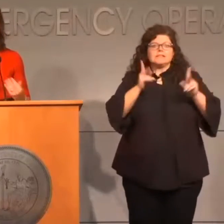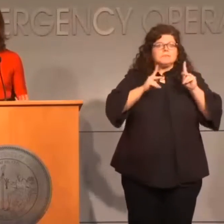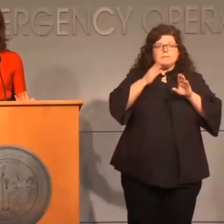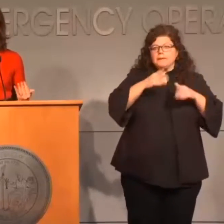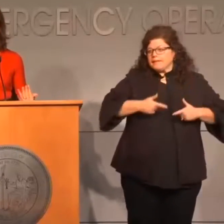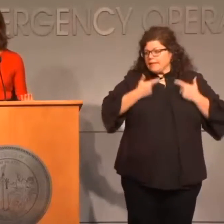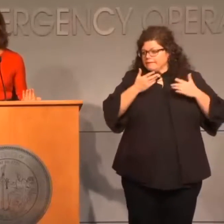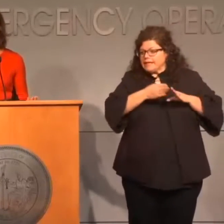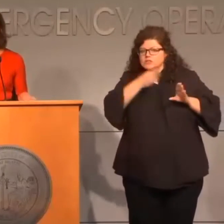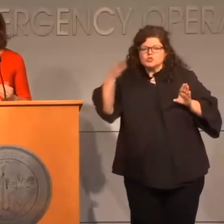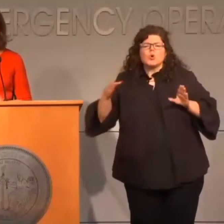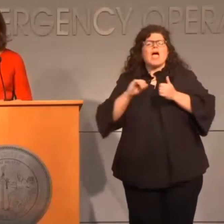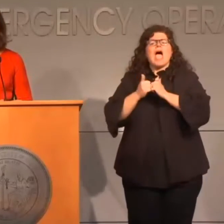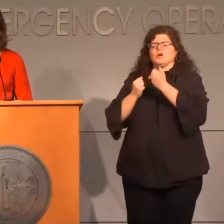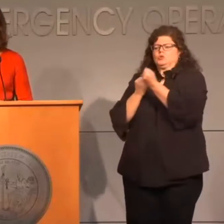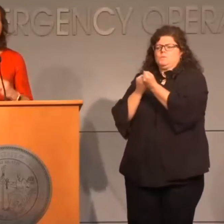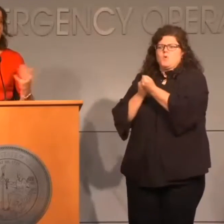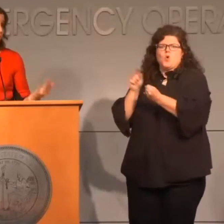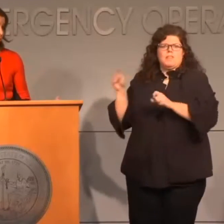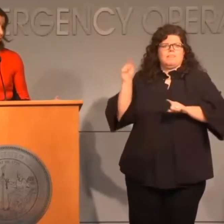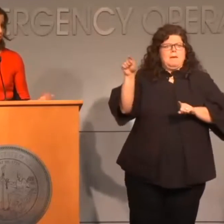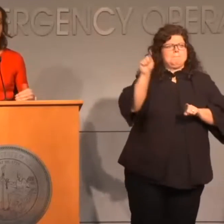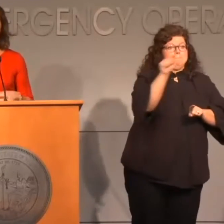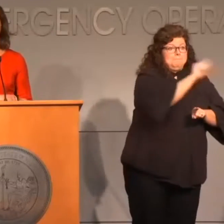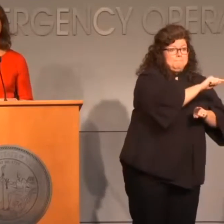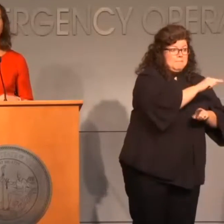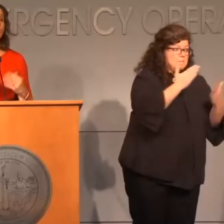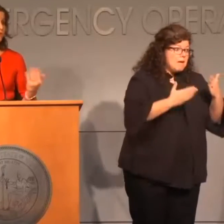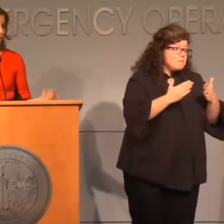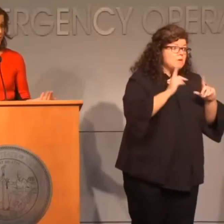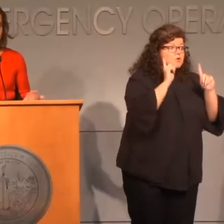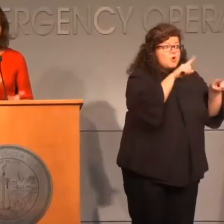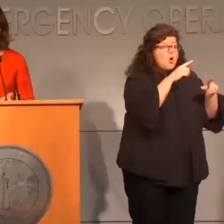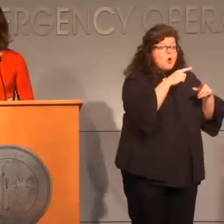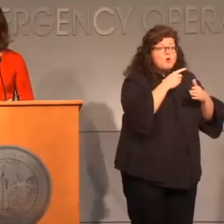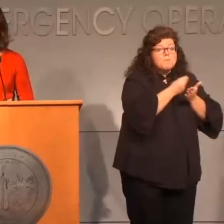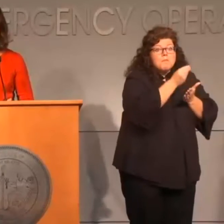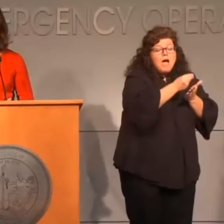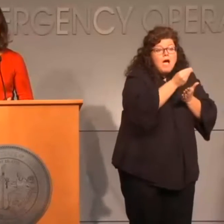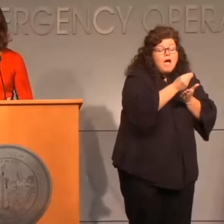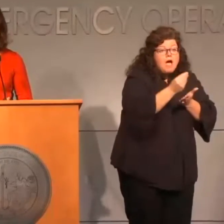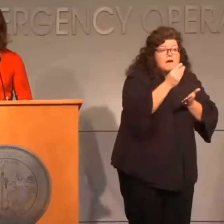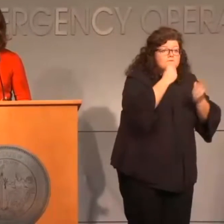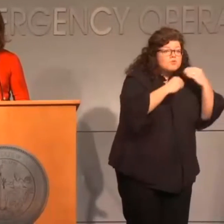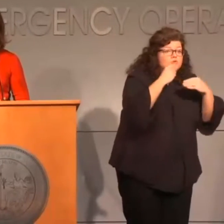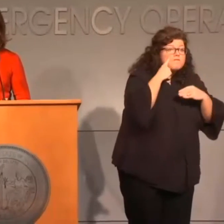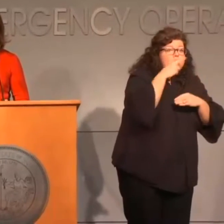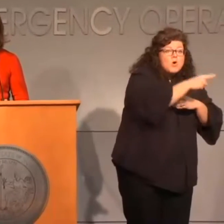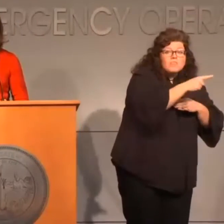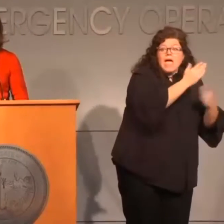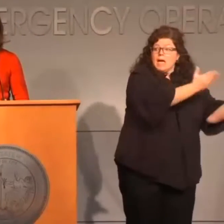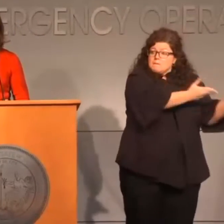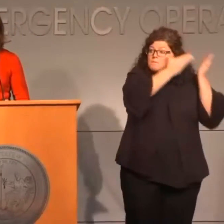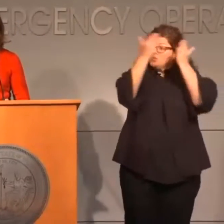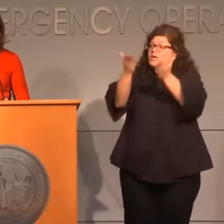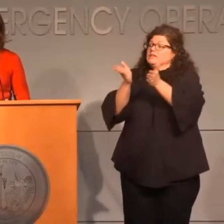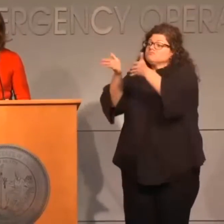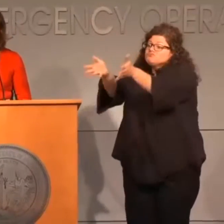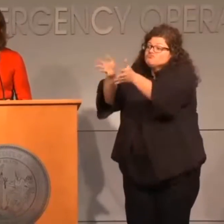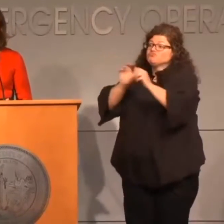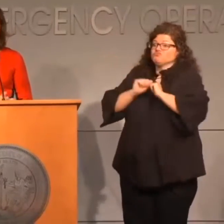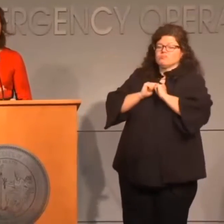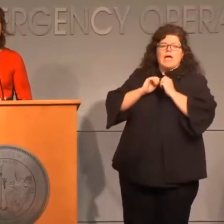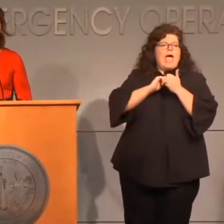-risk groups, what can you do to support those people? Can you get groceries for them? Can you run to the store for them? How can we support those people?